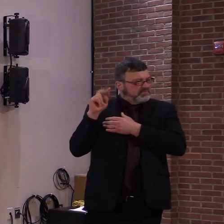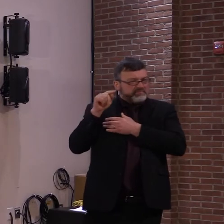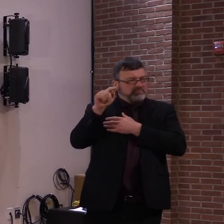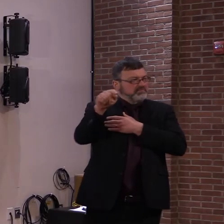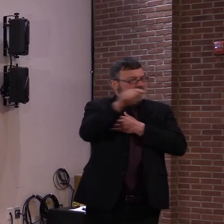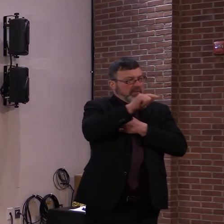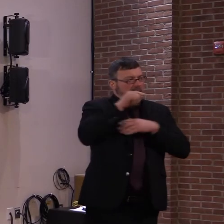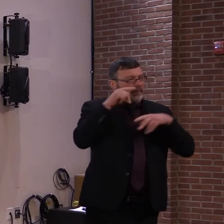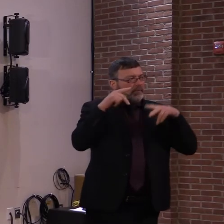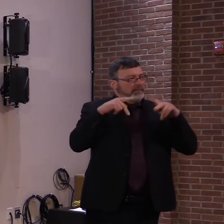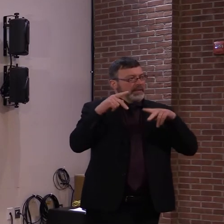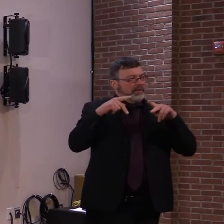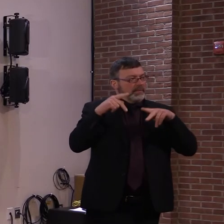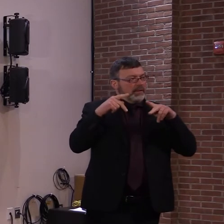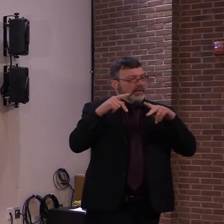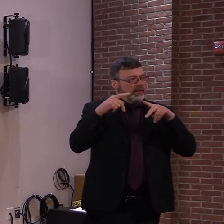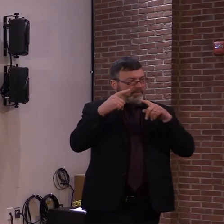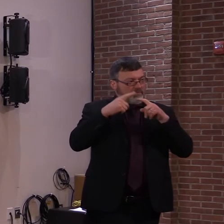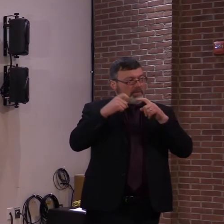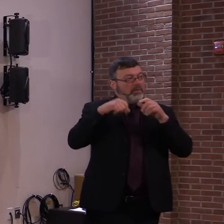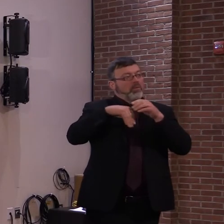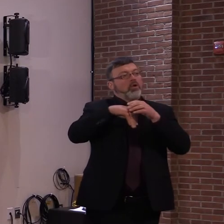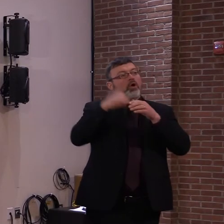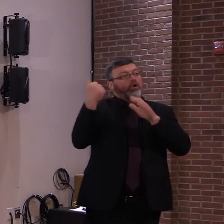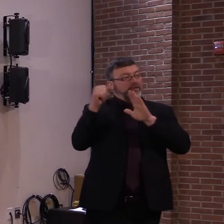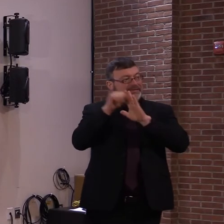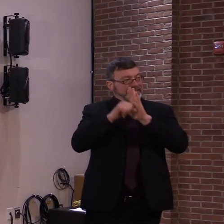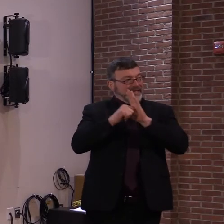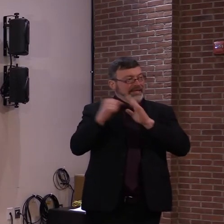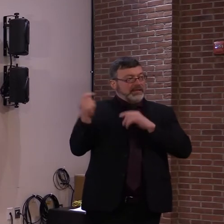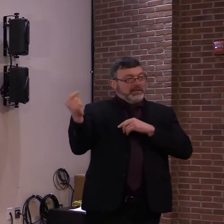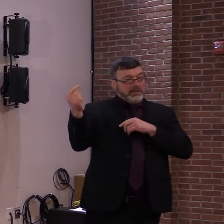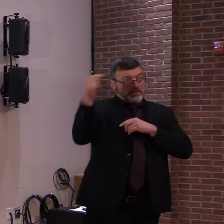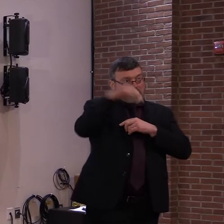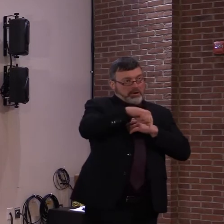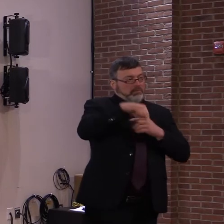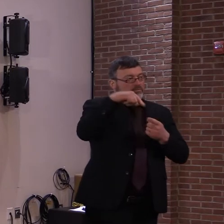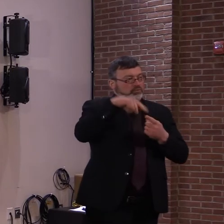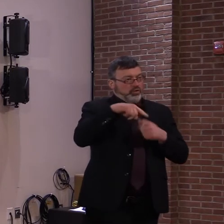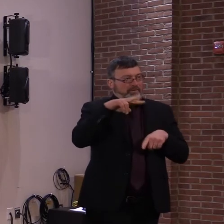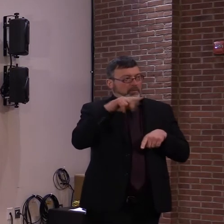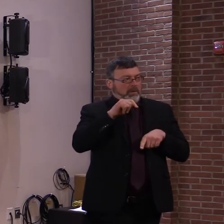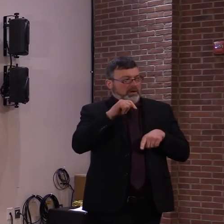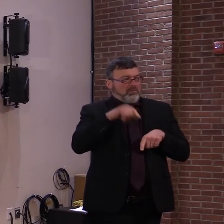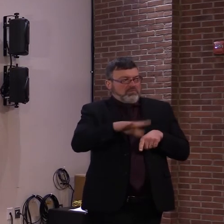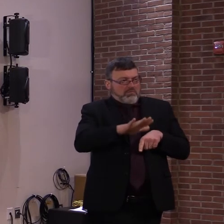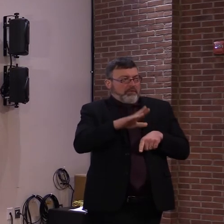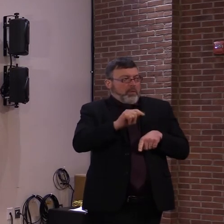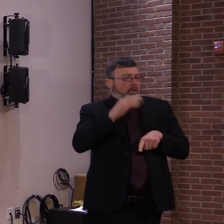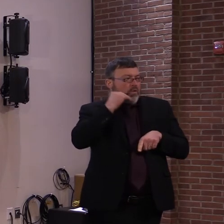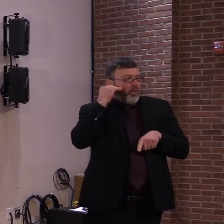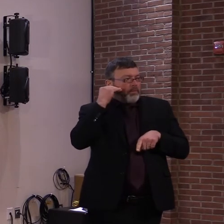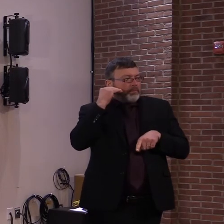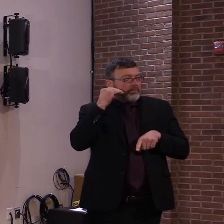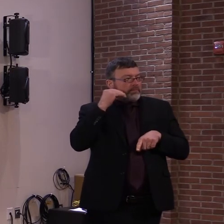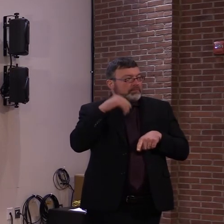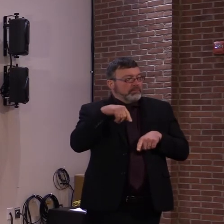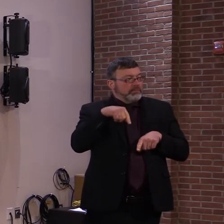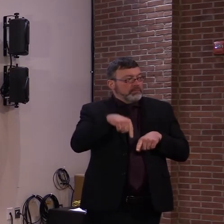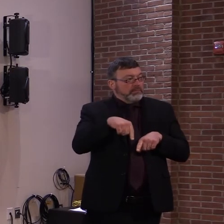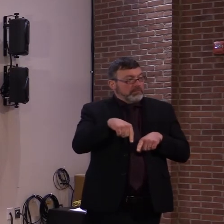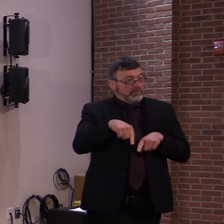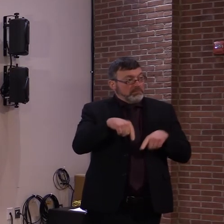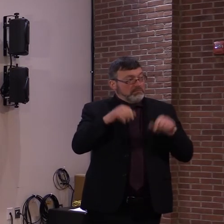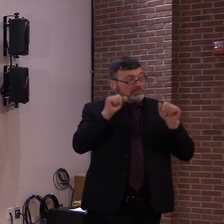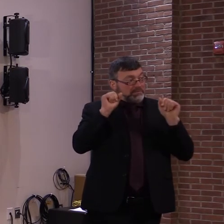Vermont rather than return to their home state. And you said they could. And today I heard you in response to a question about residency